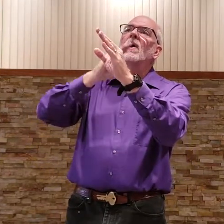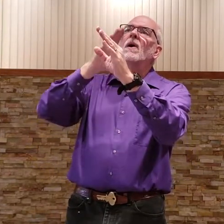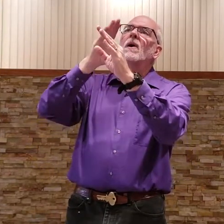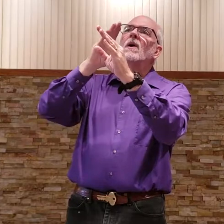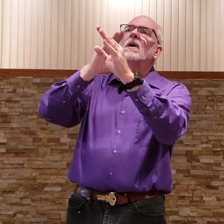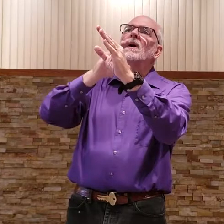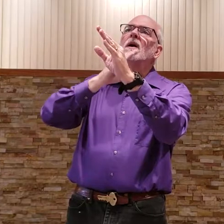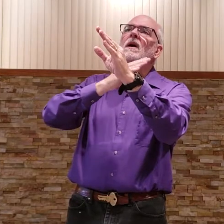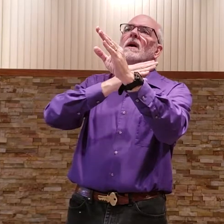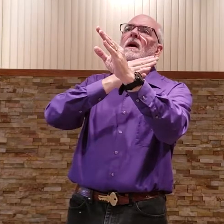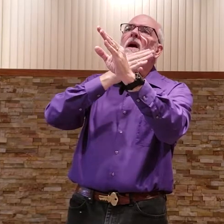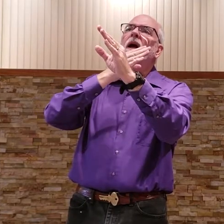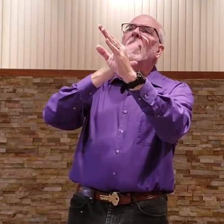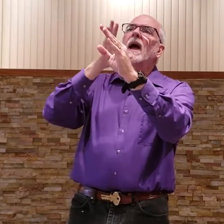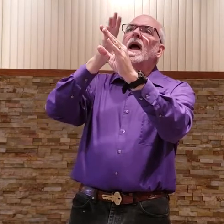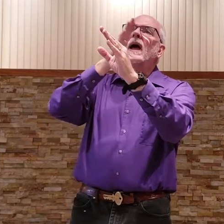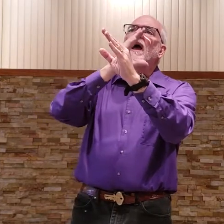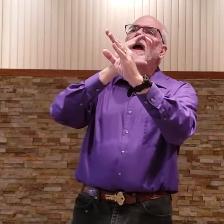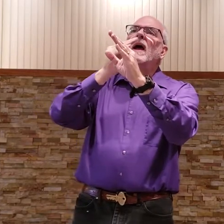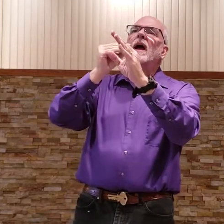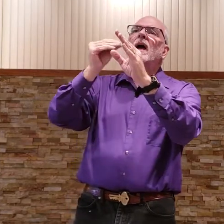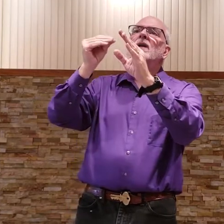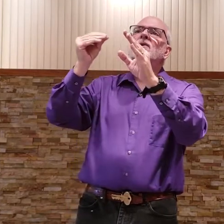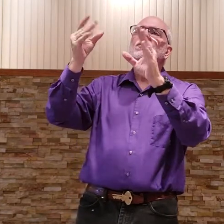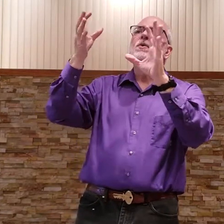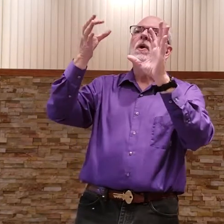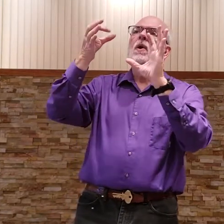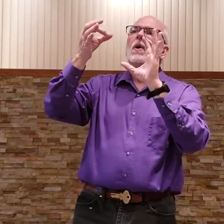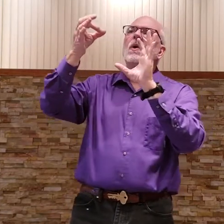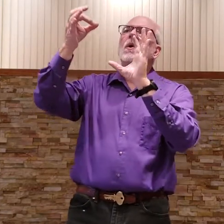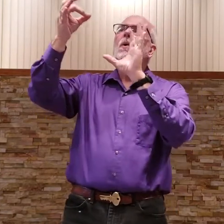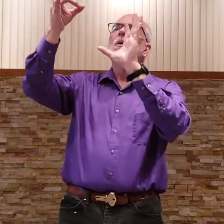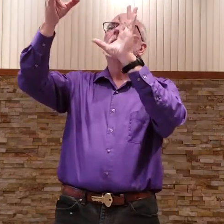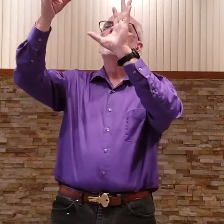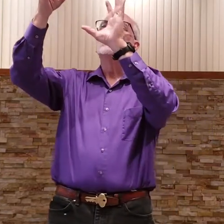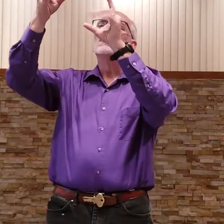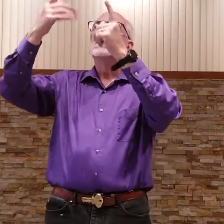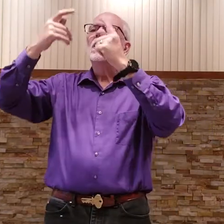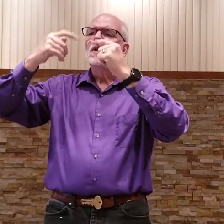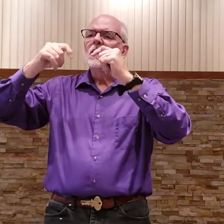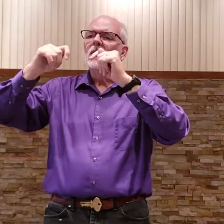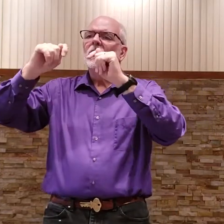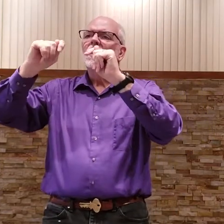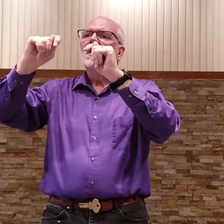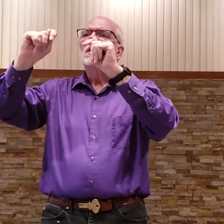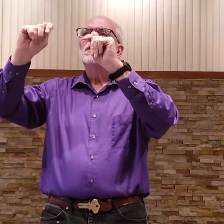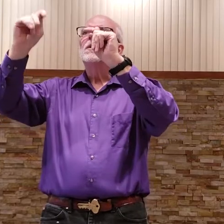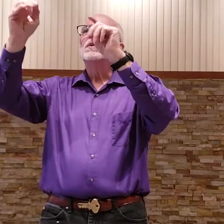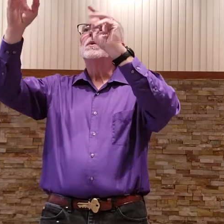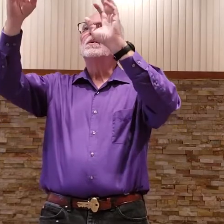and strove. To